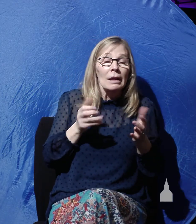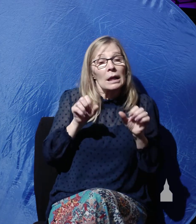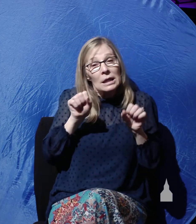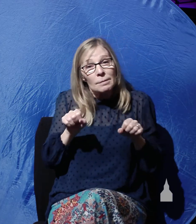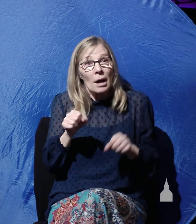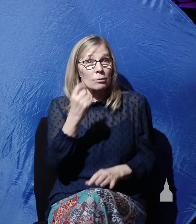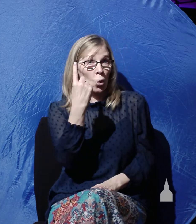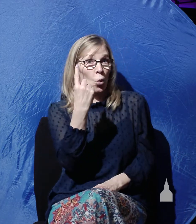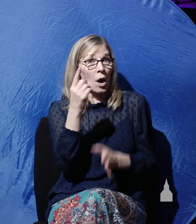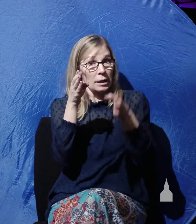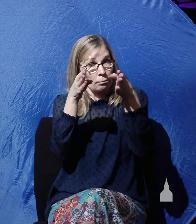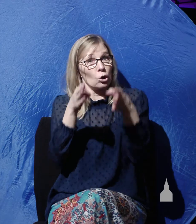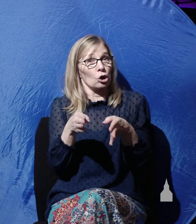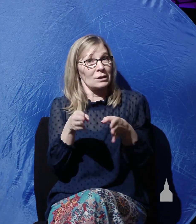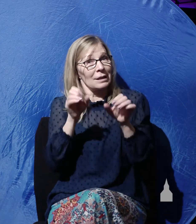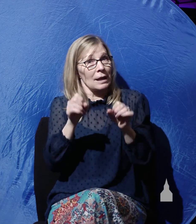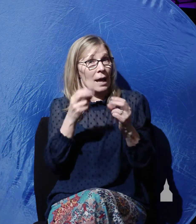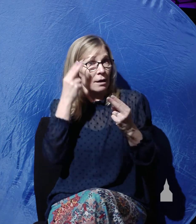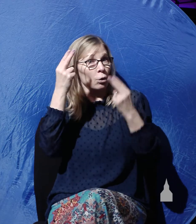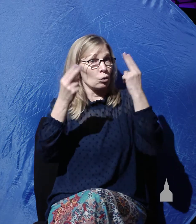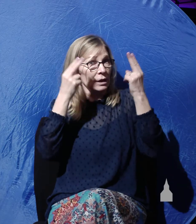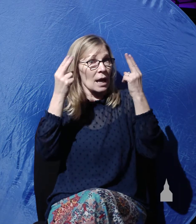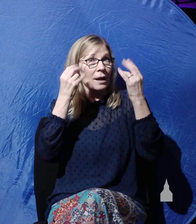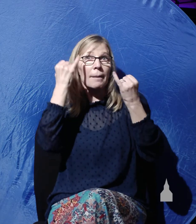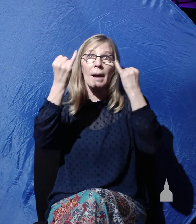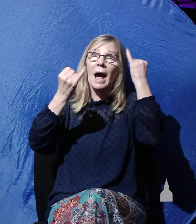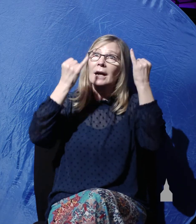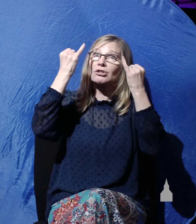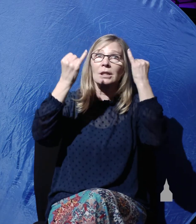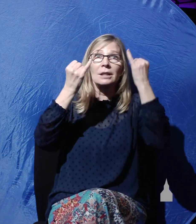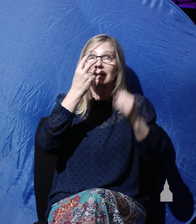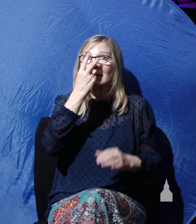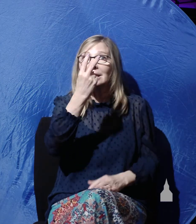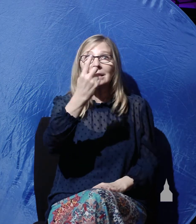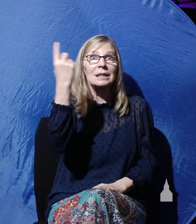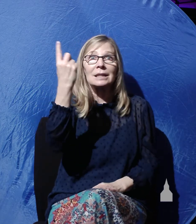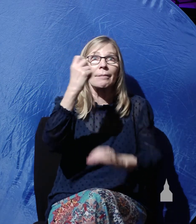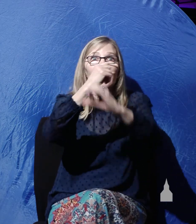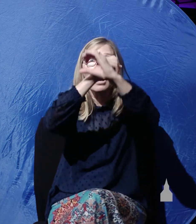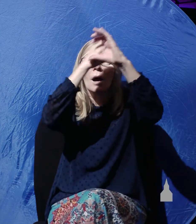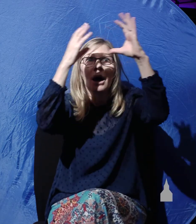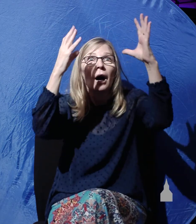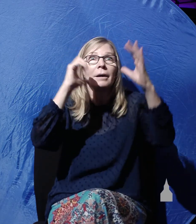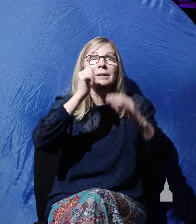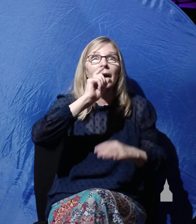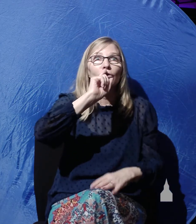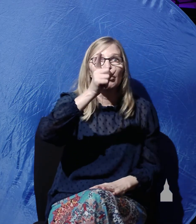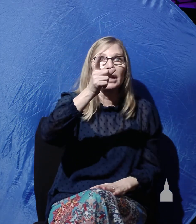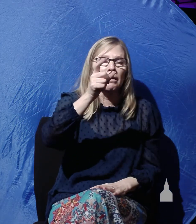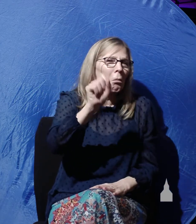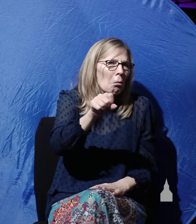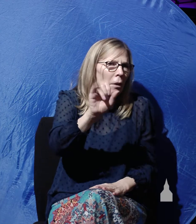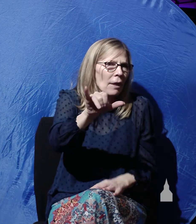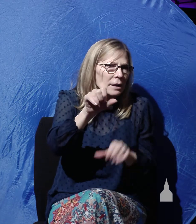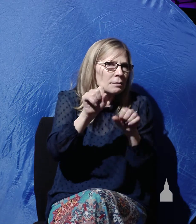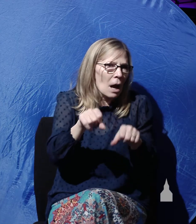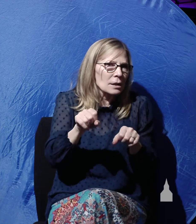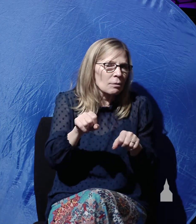can hallucinate and imagine he sees something that's not real. That is possible, but